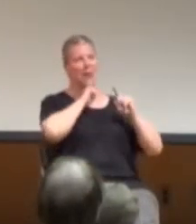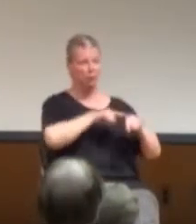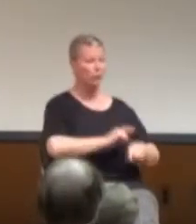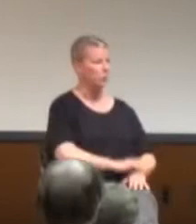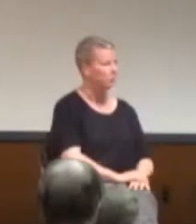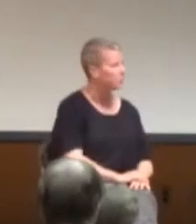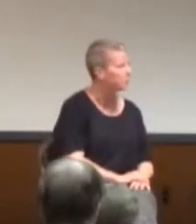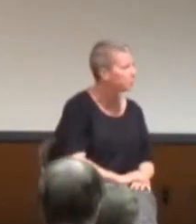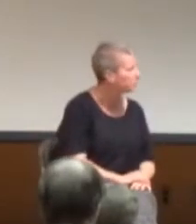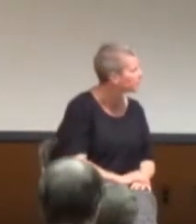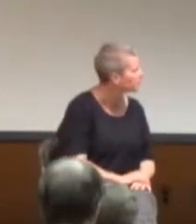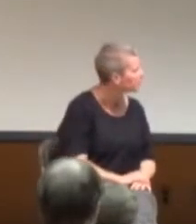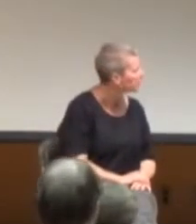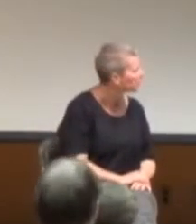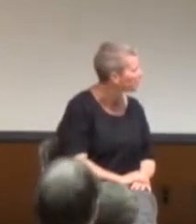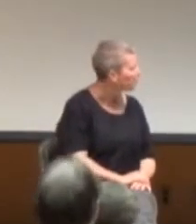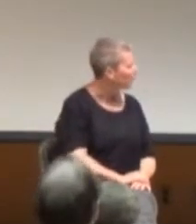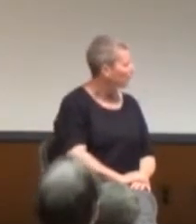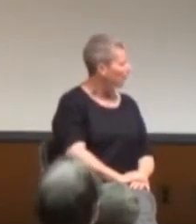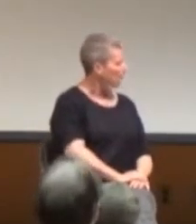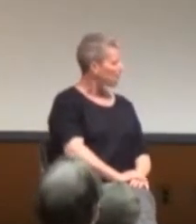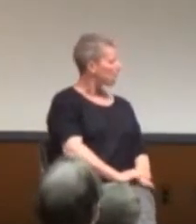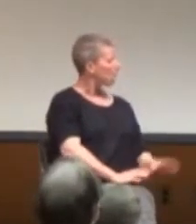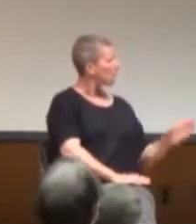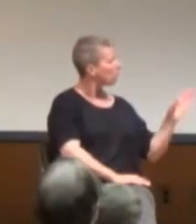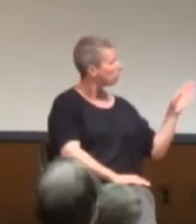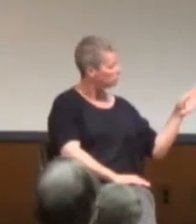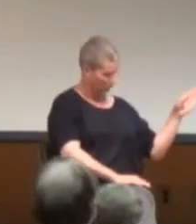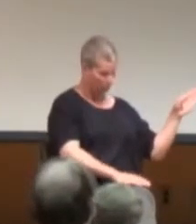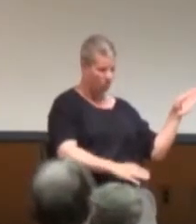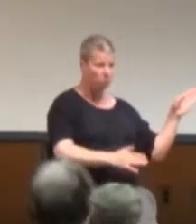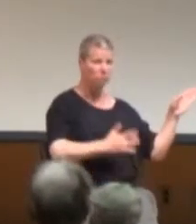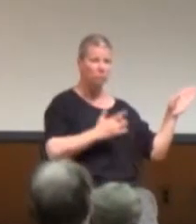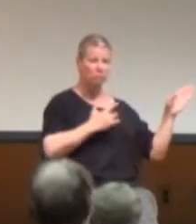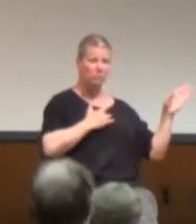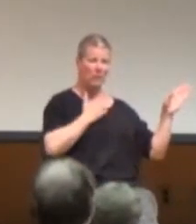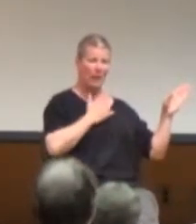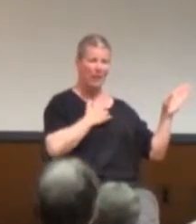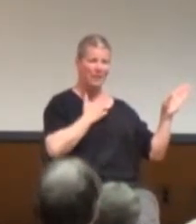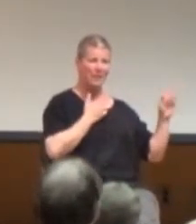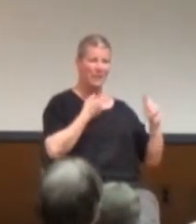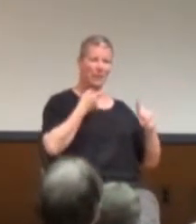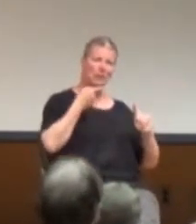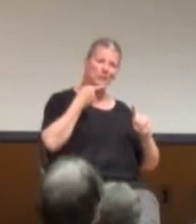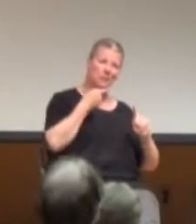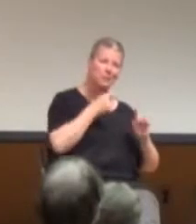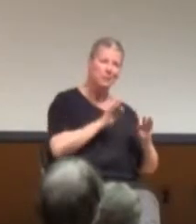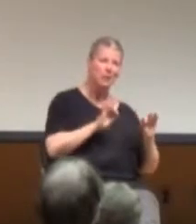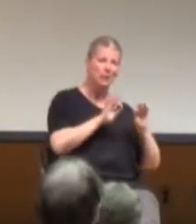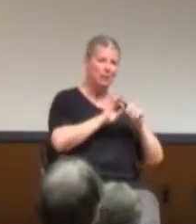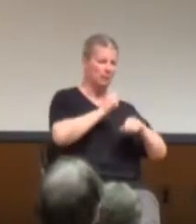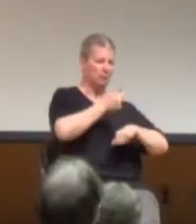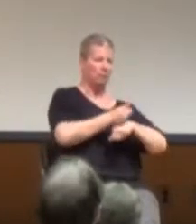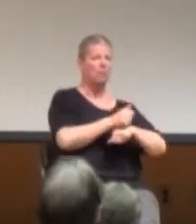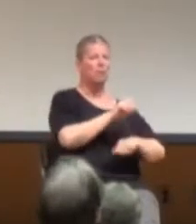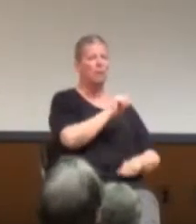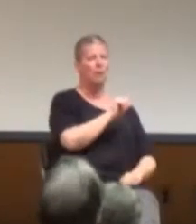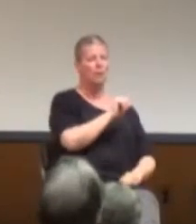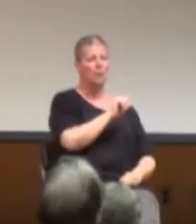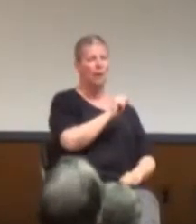So, with, the reason, I believe, the reason we have that whole asexuality one-on-one thing set up, is because